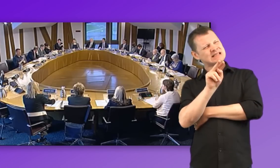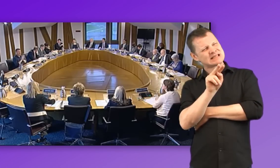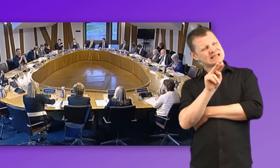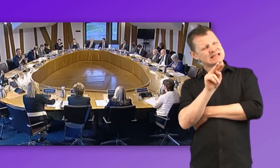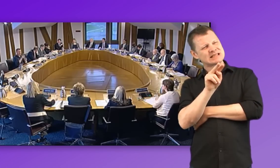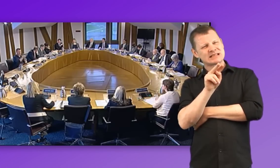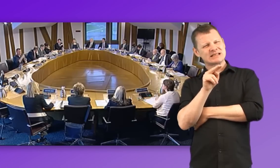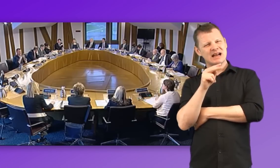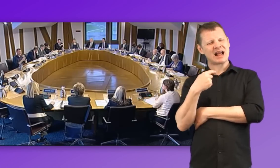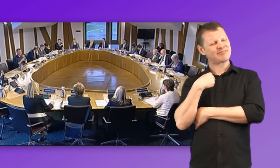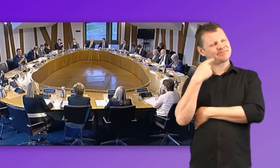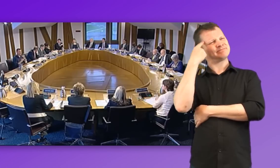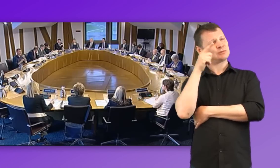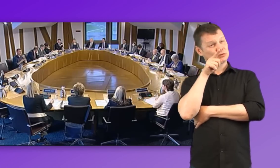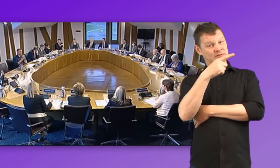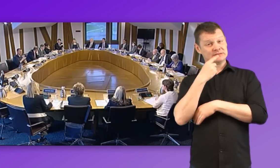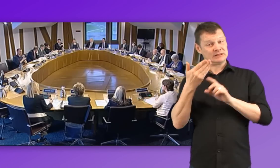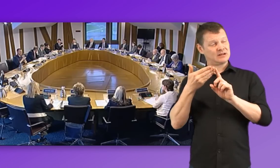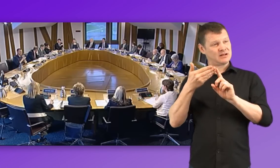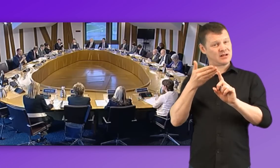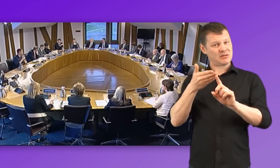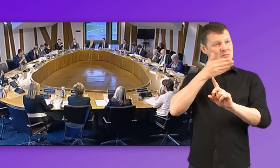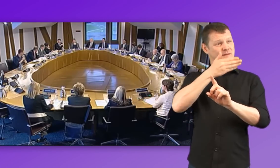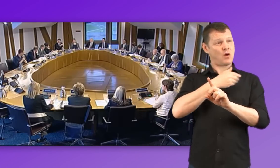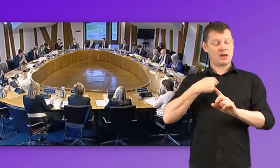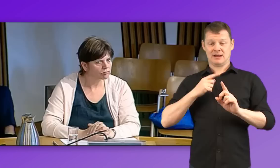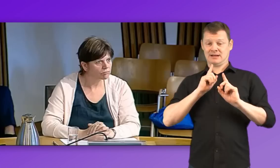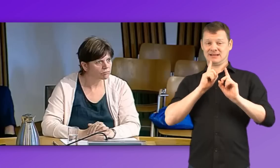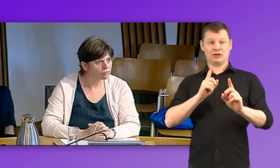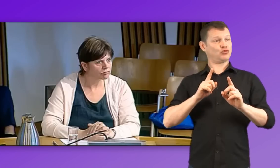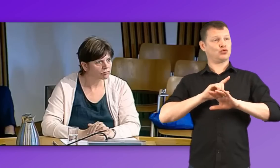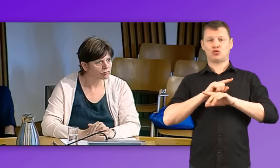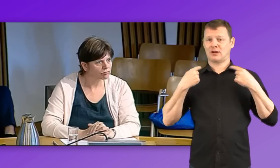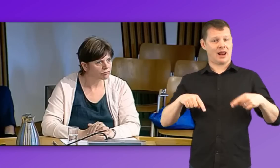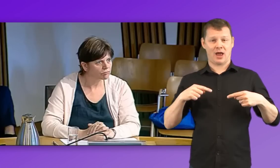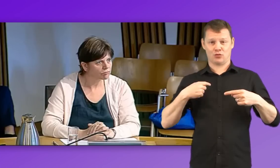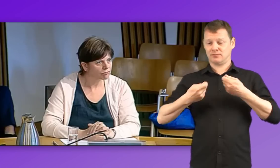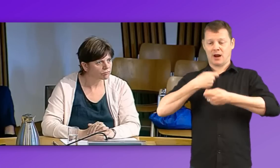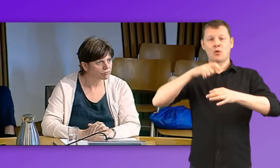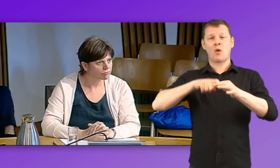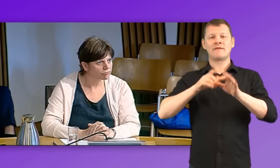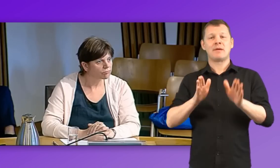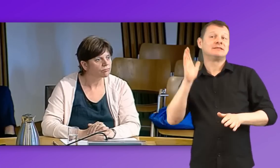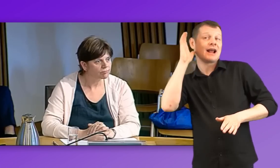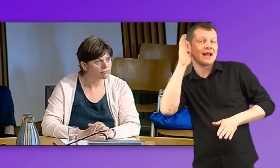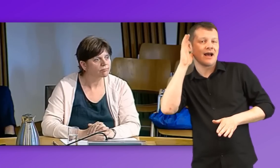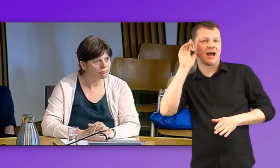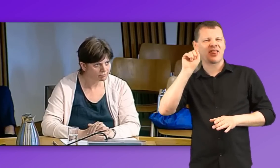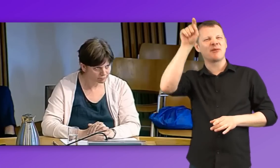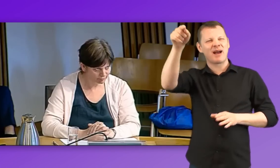that previously teachers weren't allowed to teach unless they could hear what was going on in the back of the classroom. But actually a